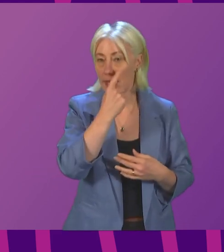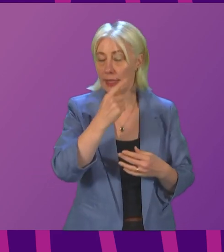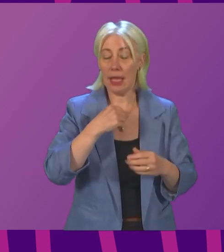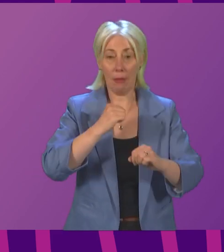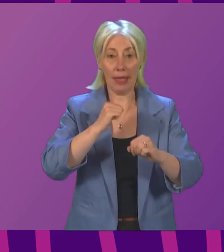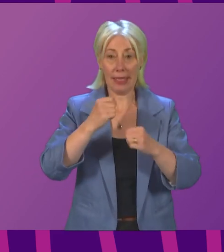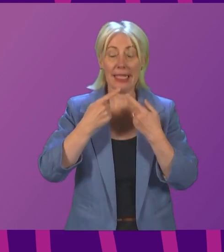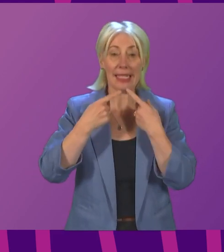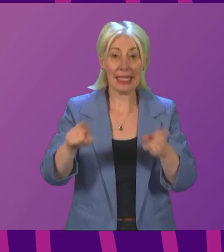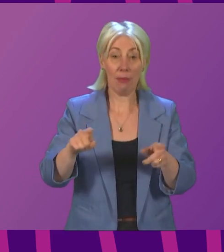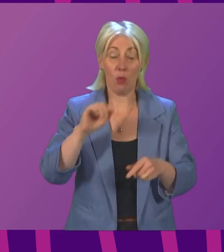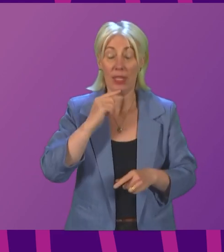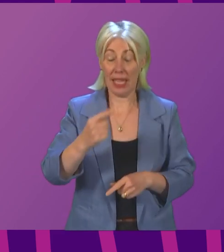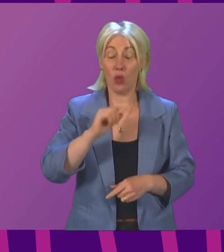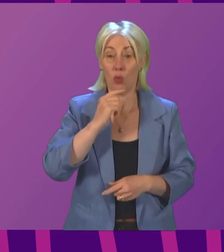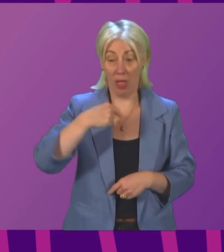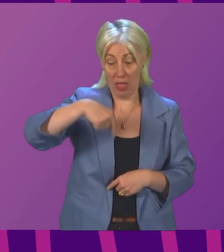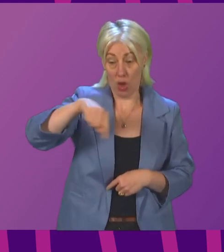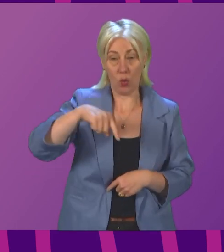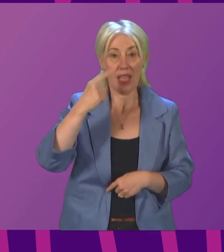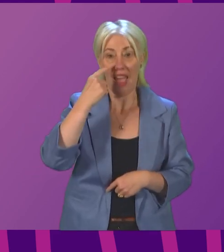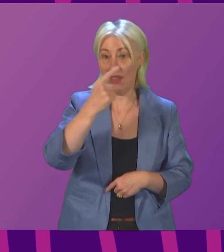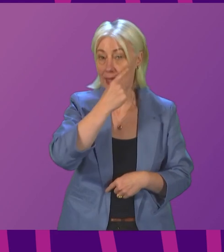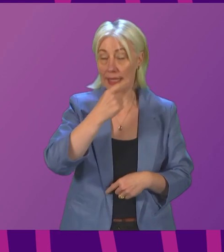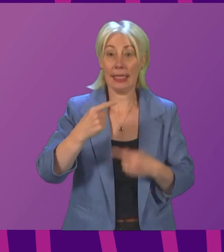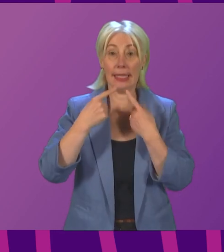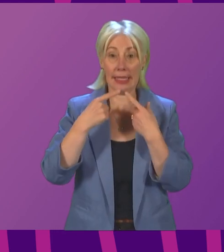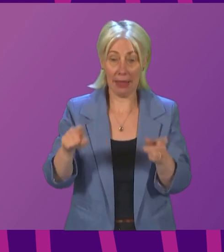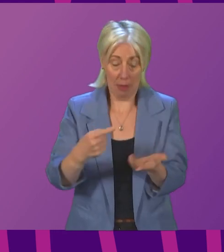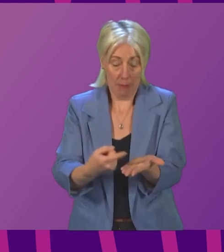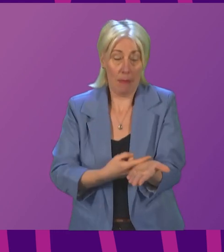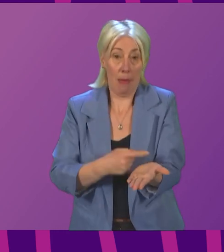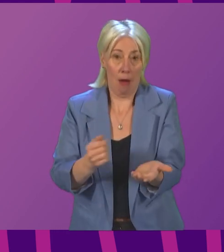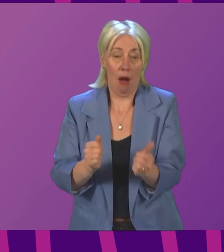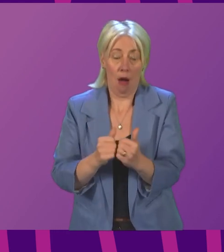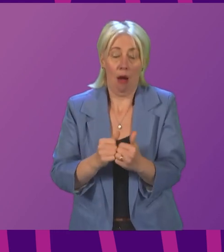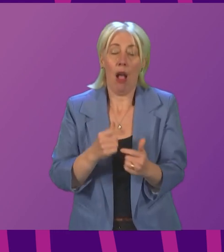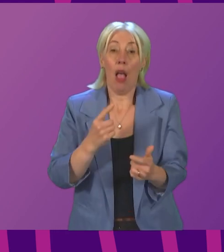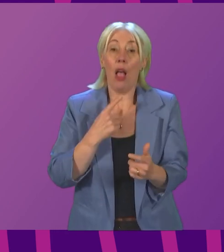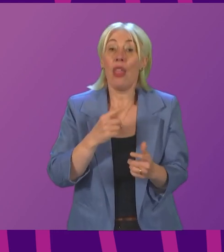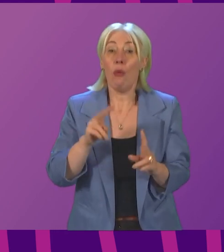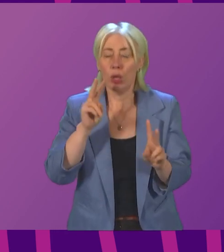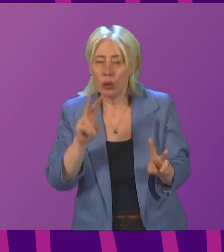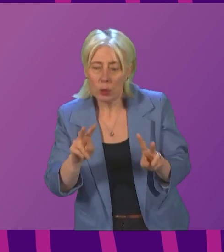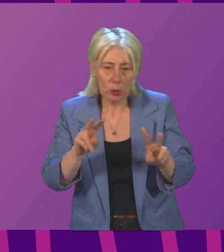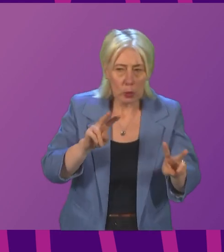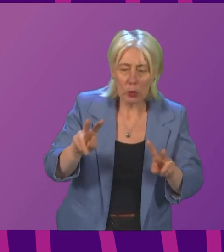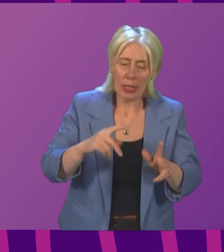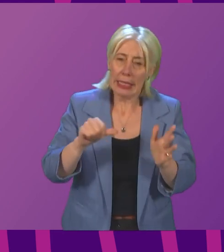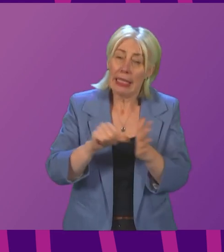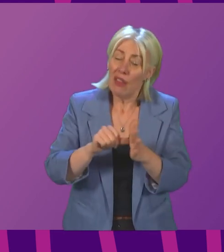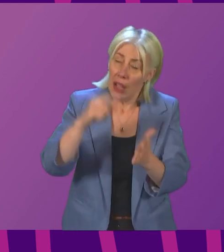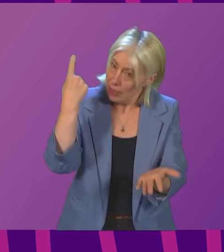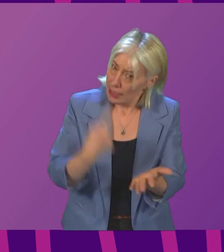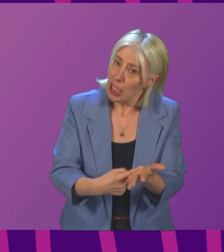publish an evidence paper this week. We will continue to talk to businesses and we will continue to arrive at these very difficult